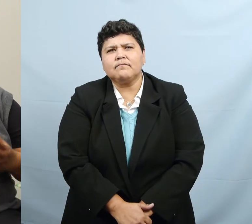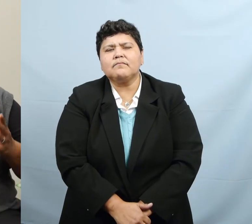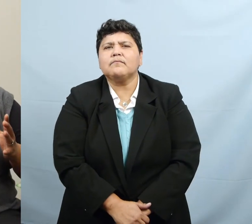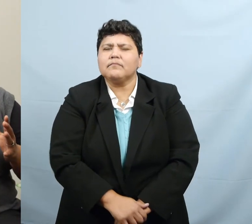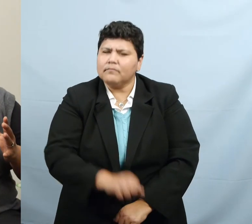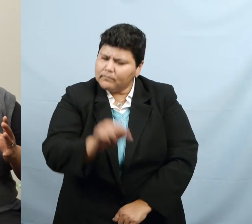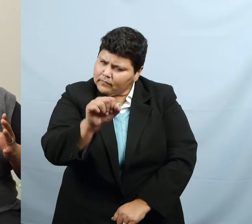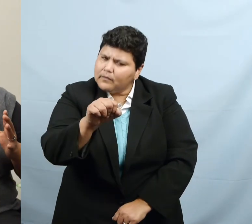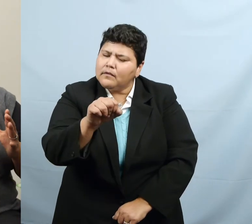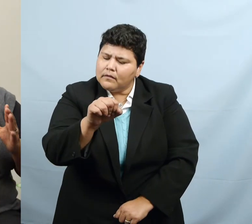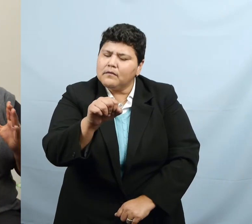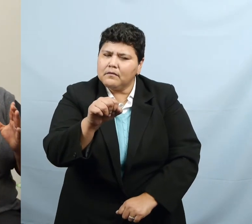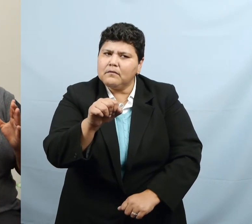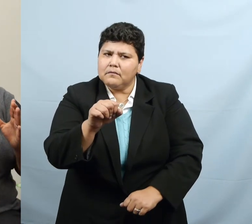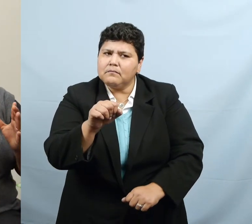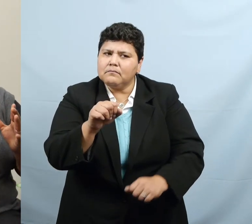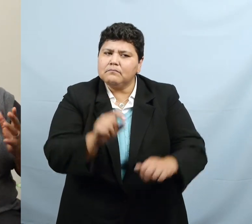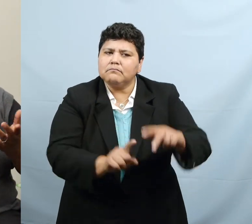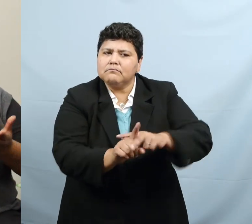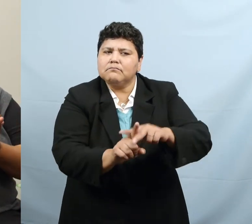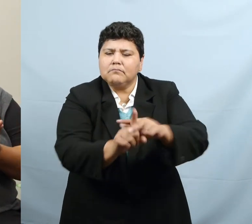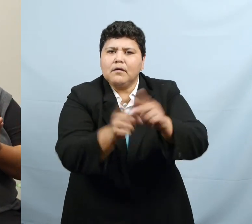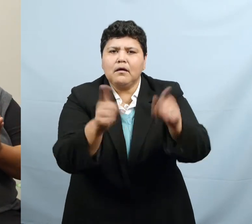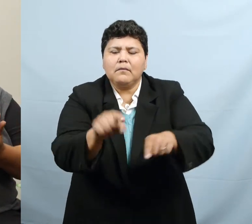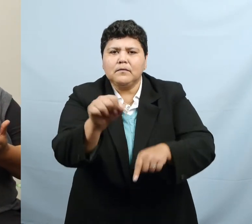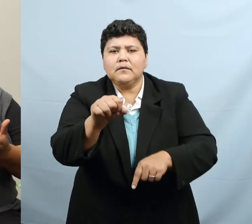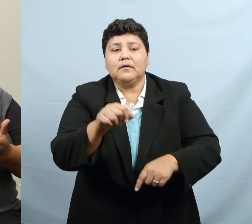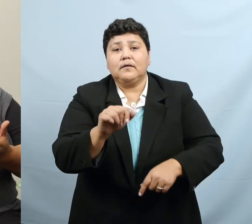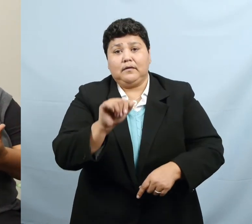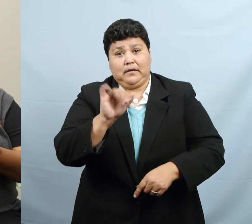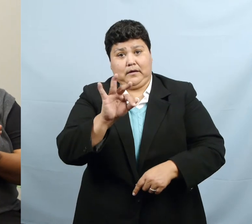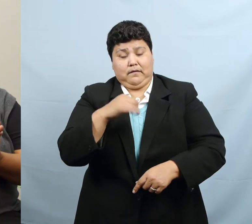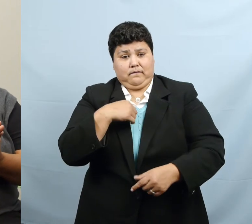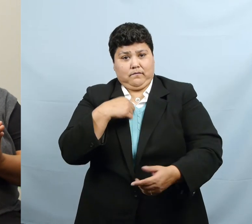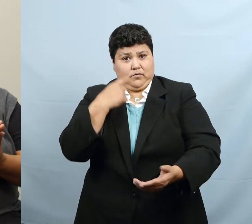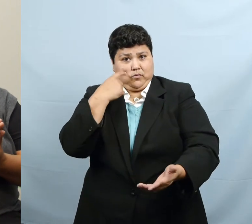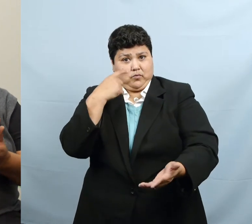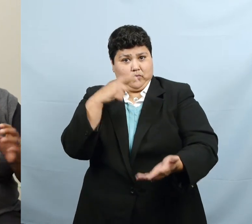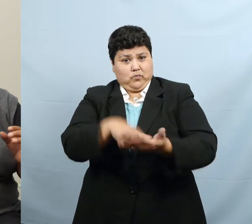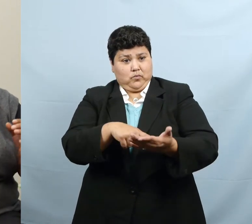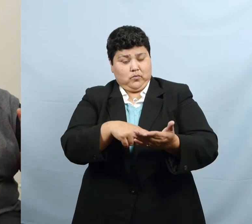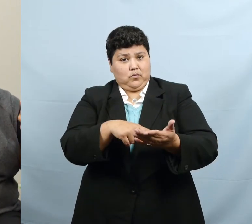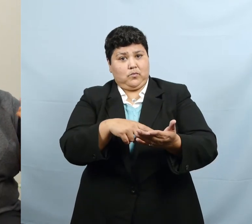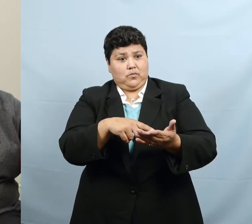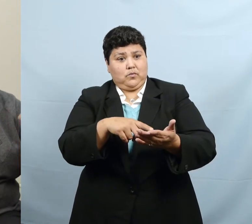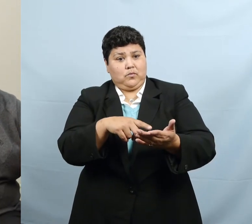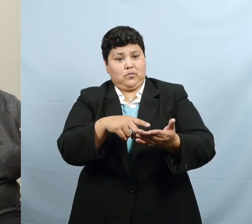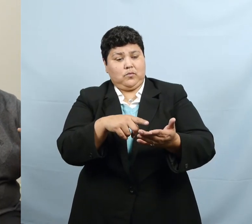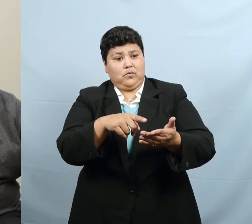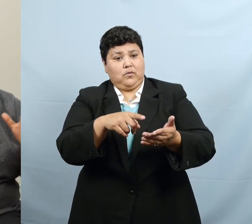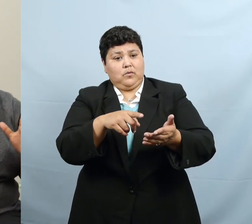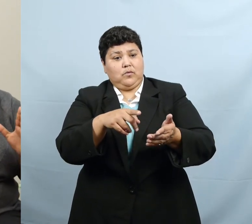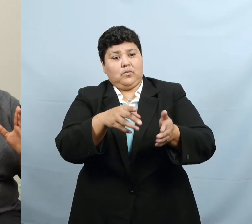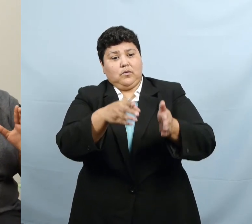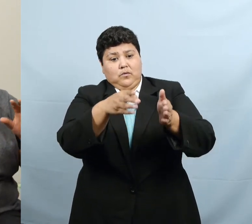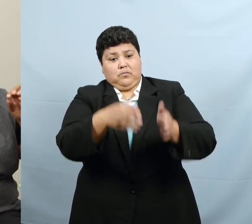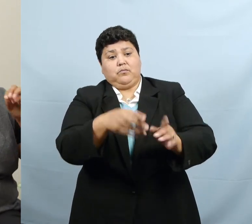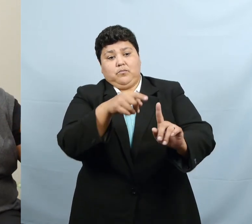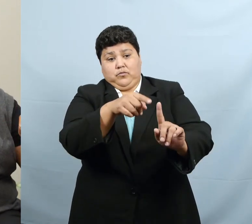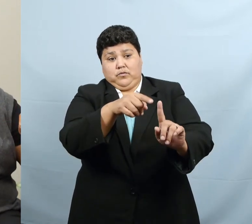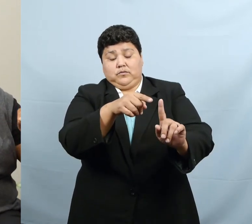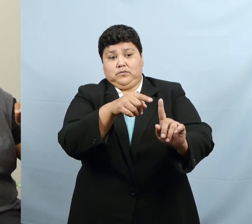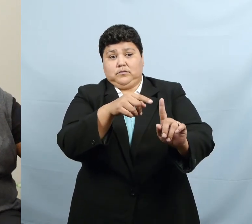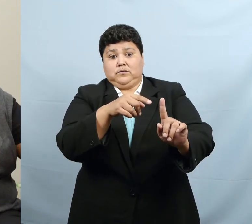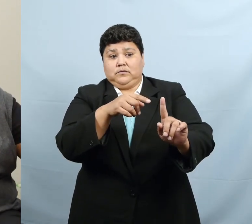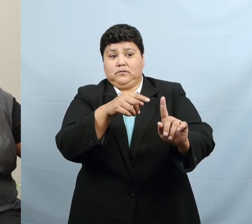It does happen if I know that the person having a mouth in Spanish when I'm doing ASL, it does happen,